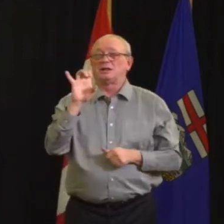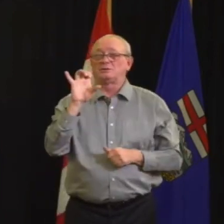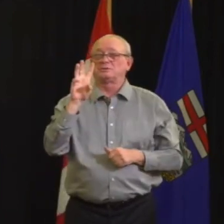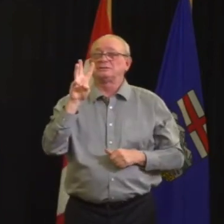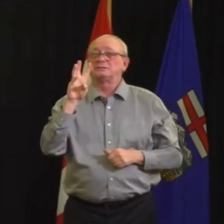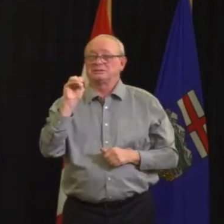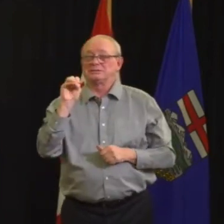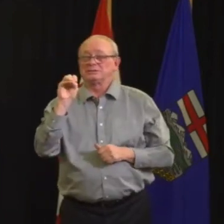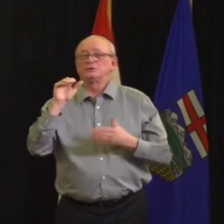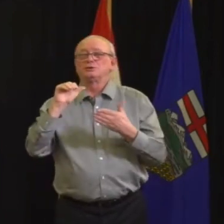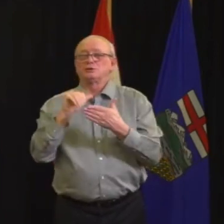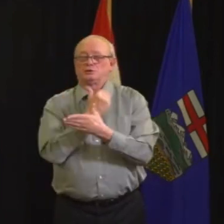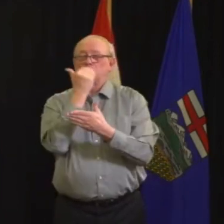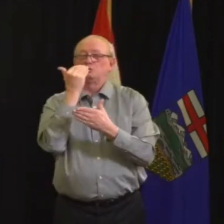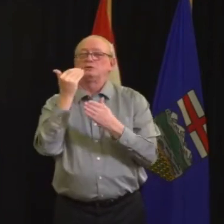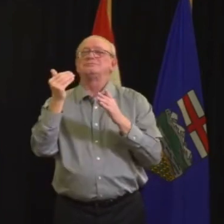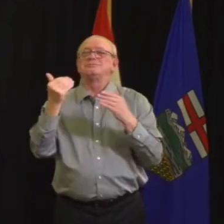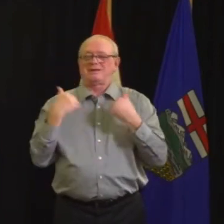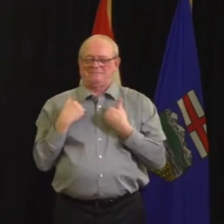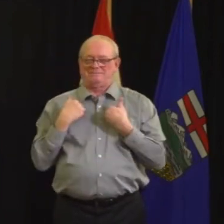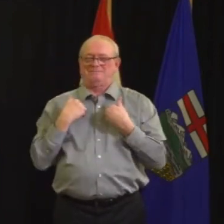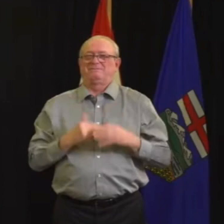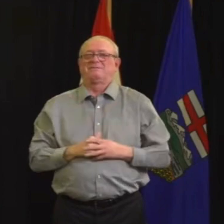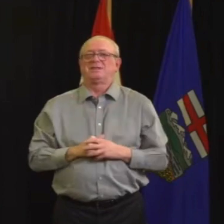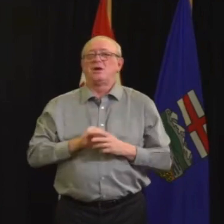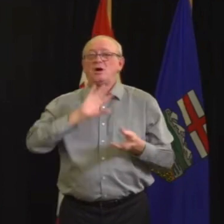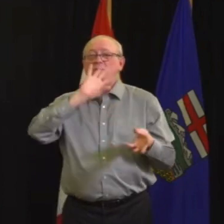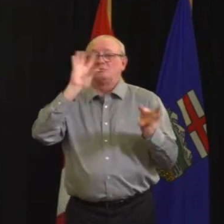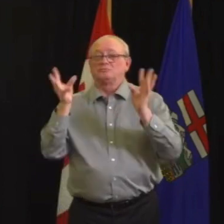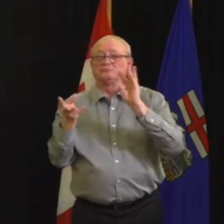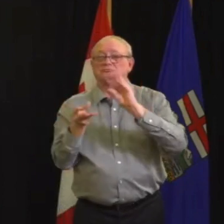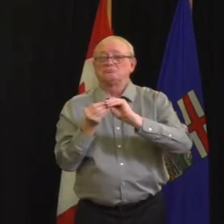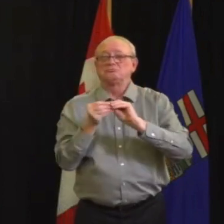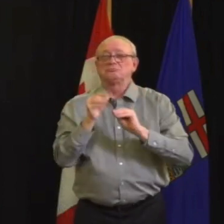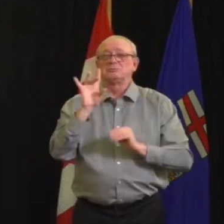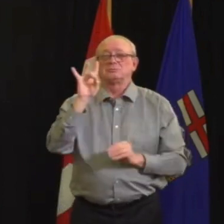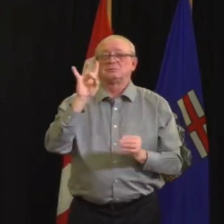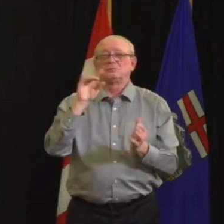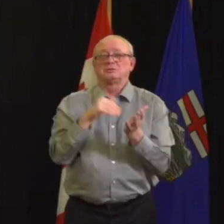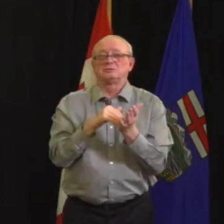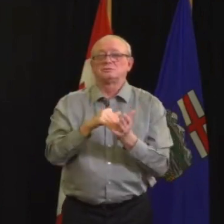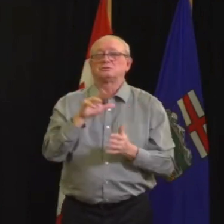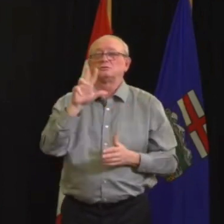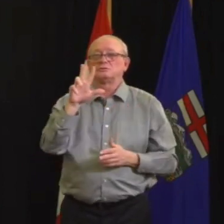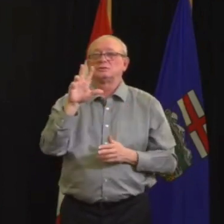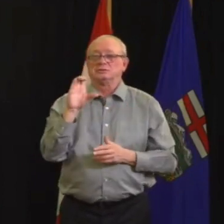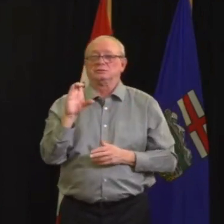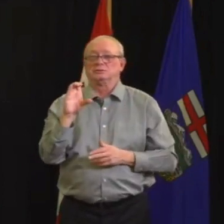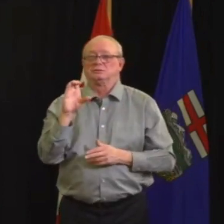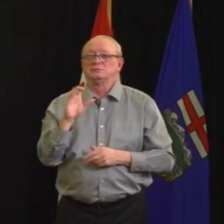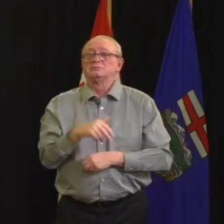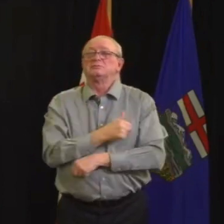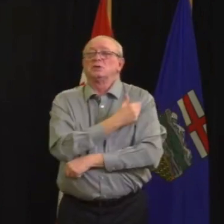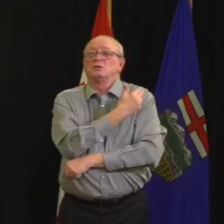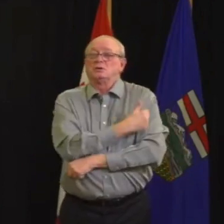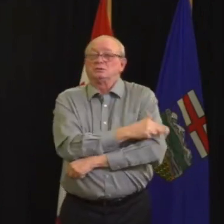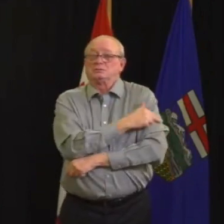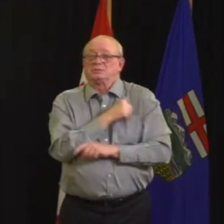,300. There are 225 people in hospital, including 51 in ICU.